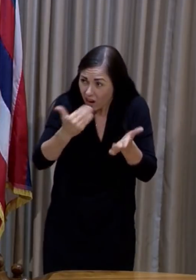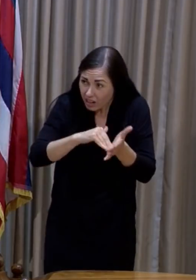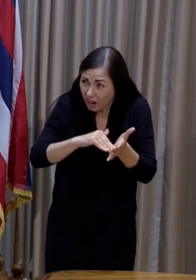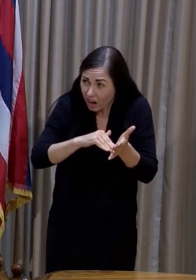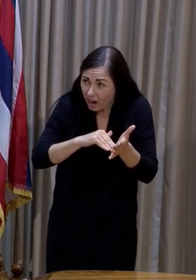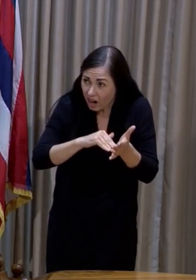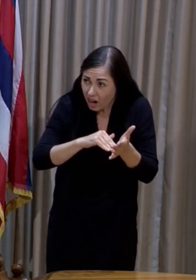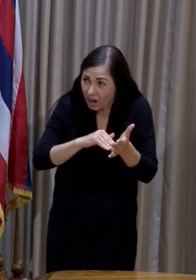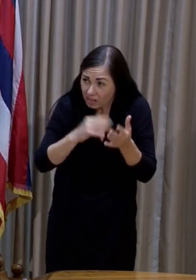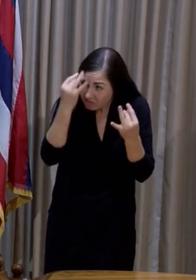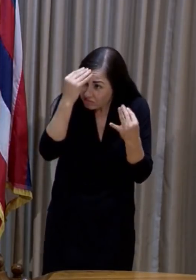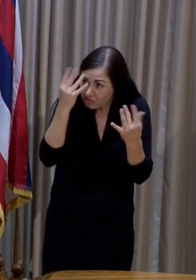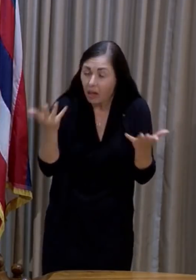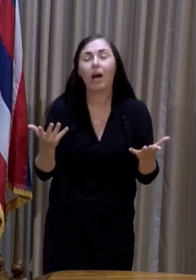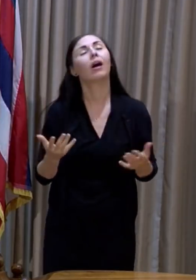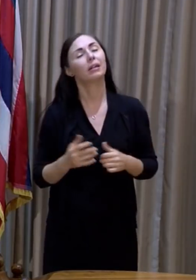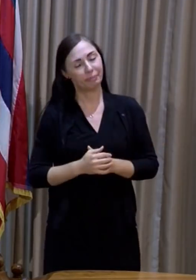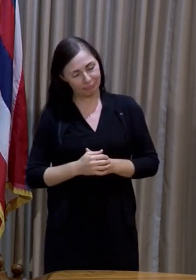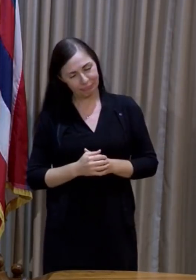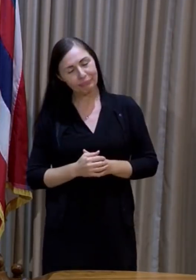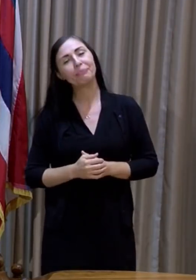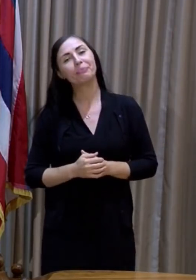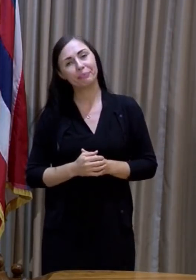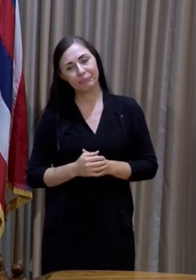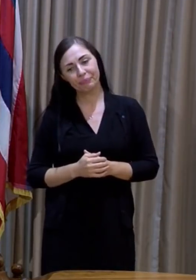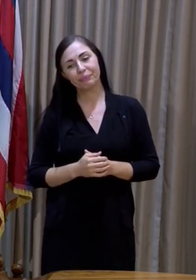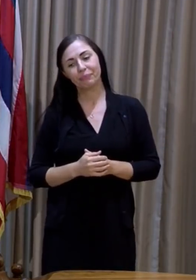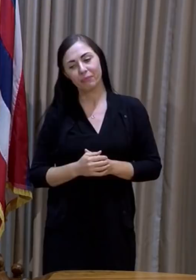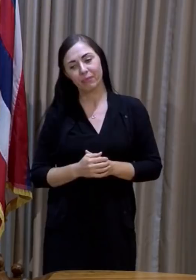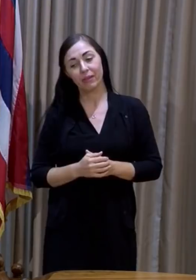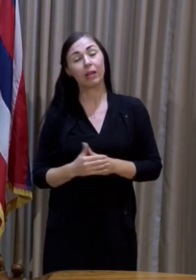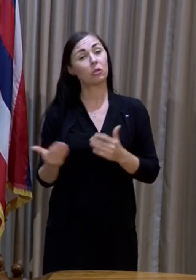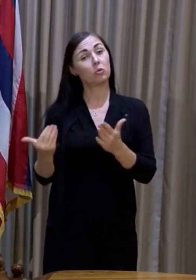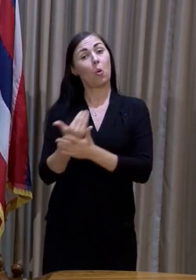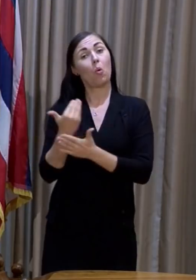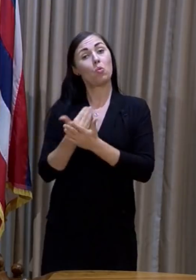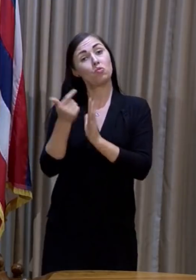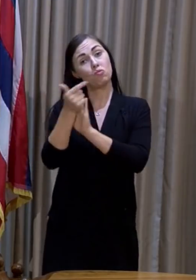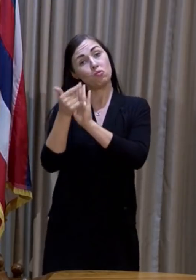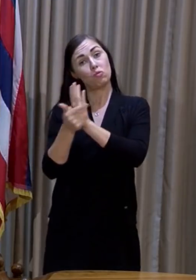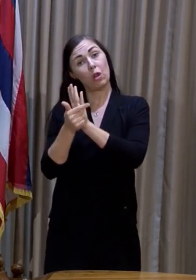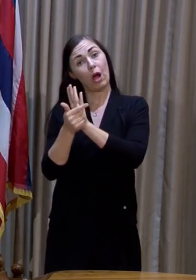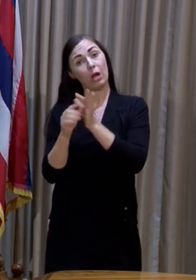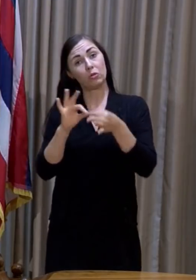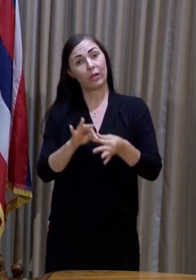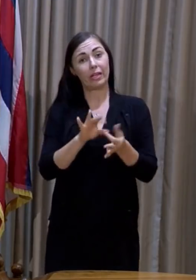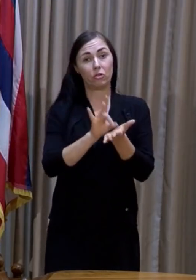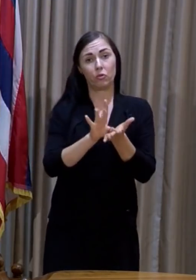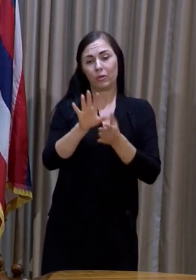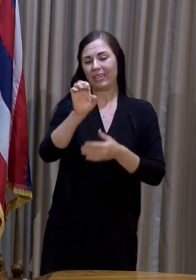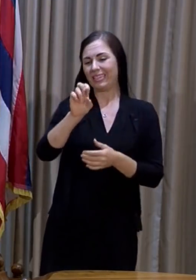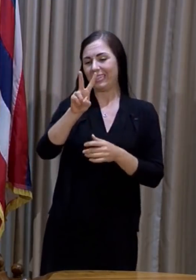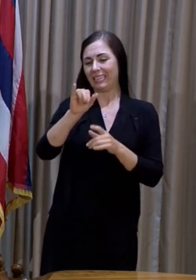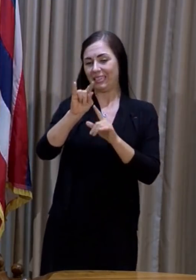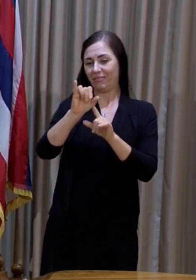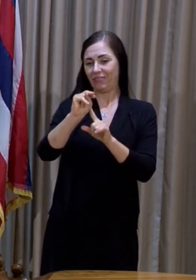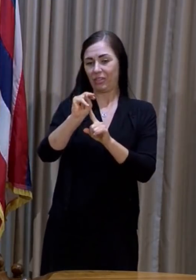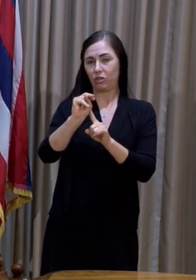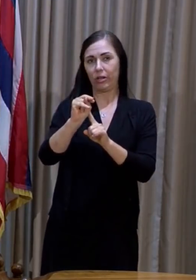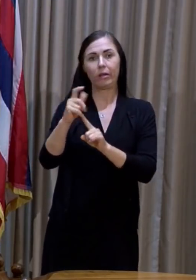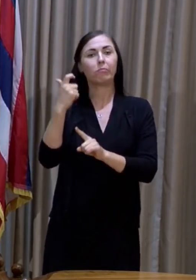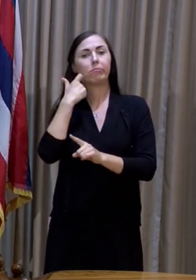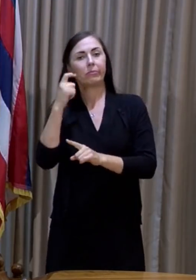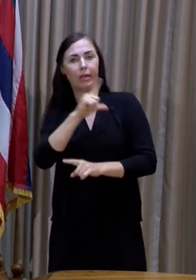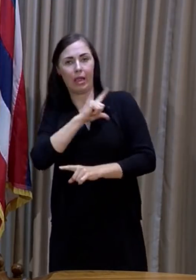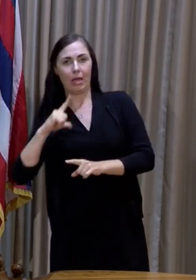are implementing the new laws concerning evictions that the legislature passed this